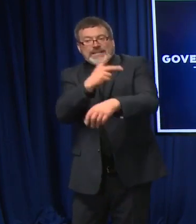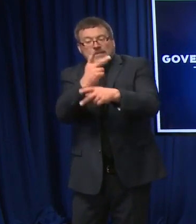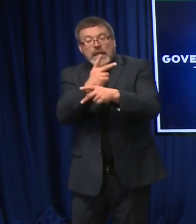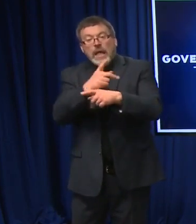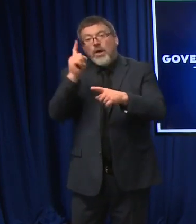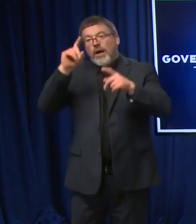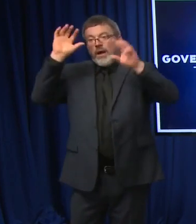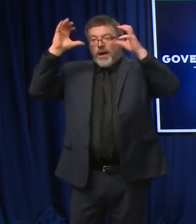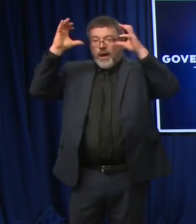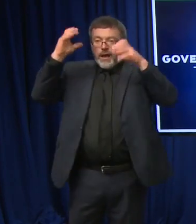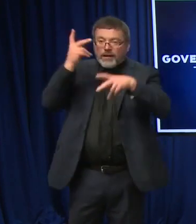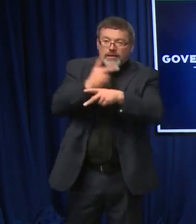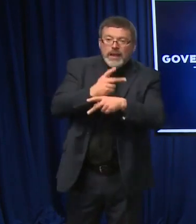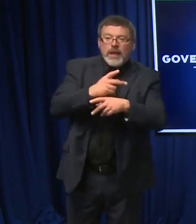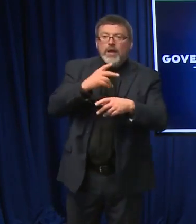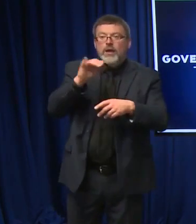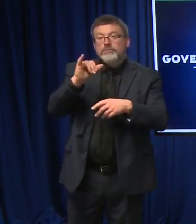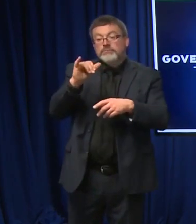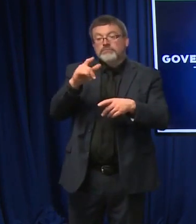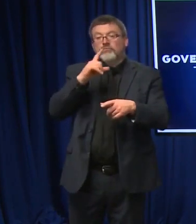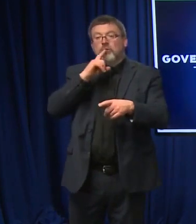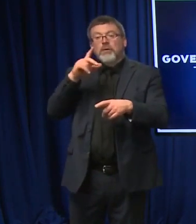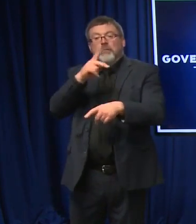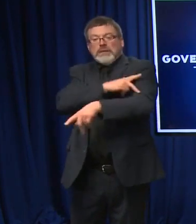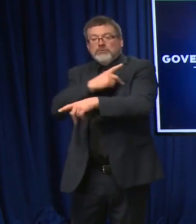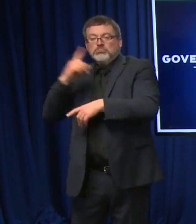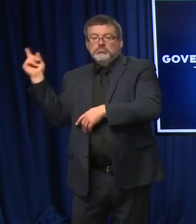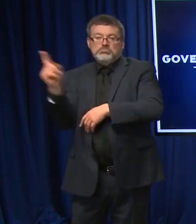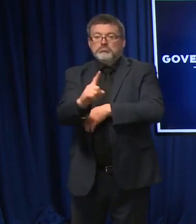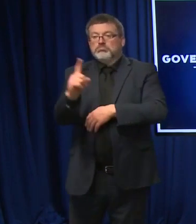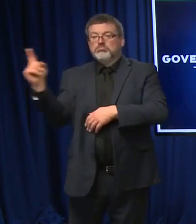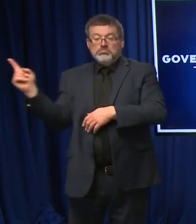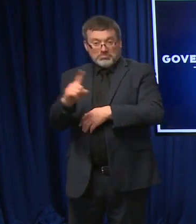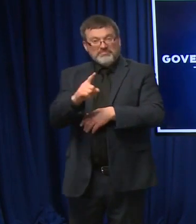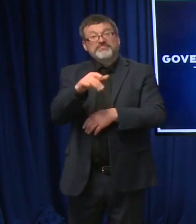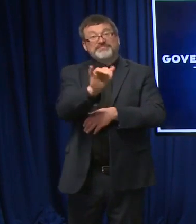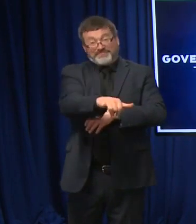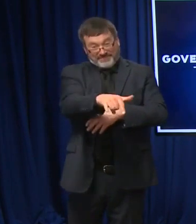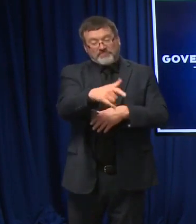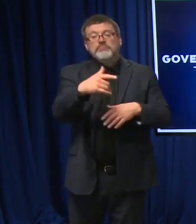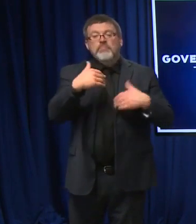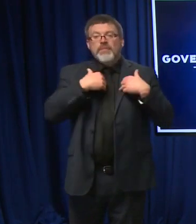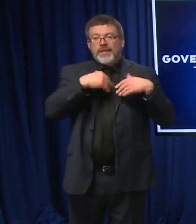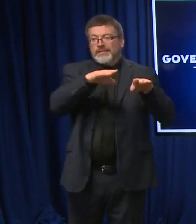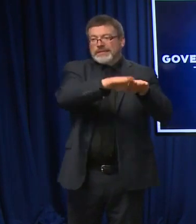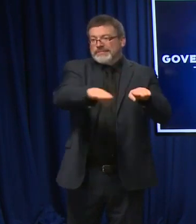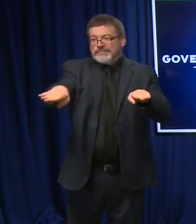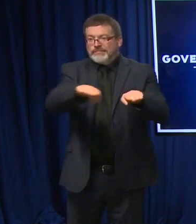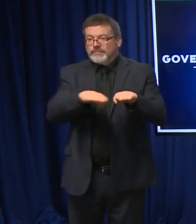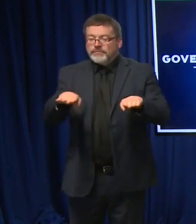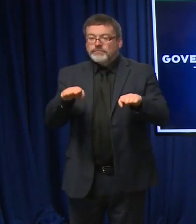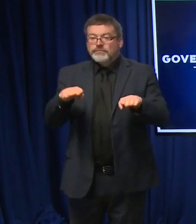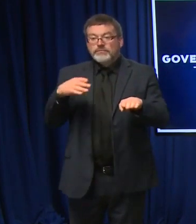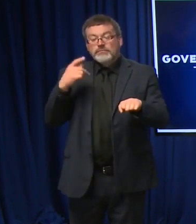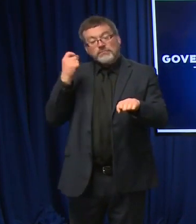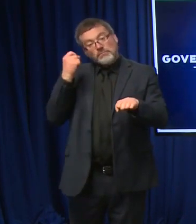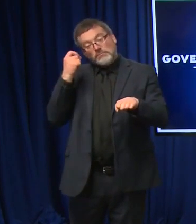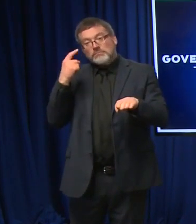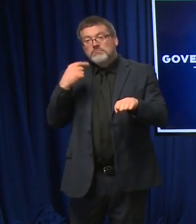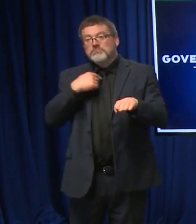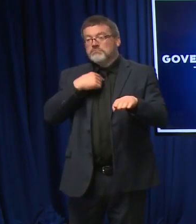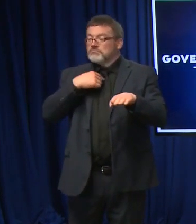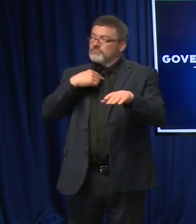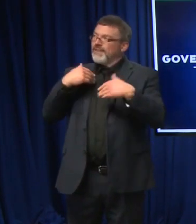outpatient center that you can move beds into. There are different models of care that you use for efficient staffing called team